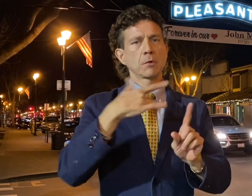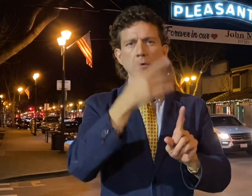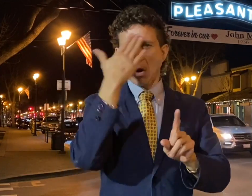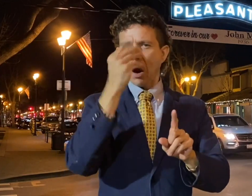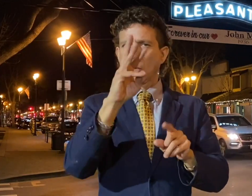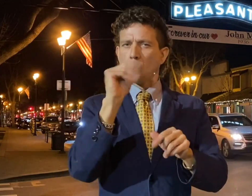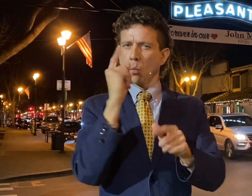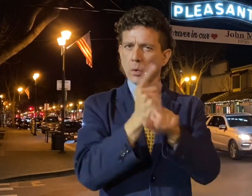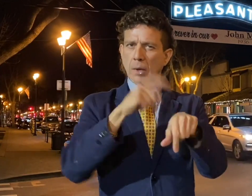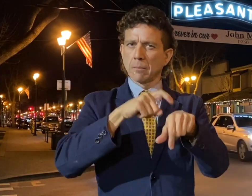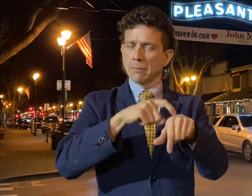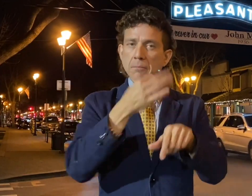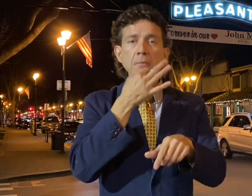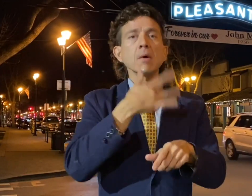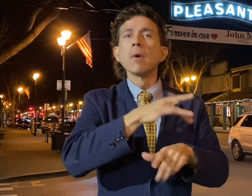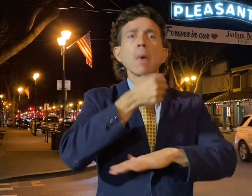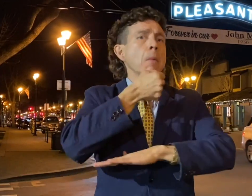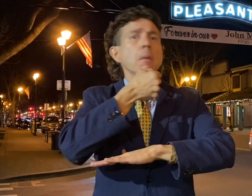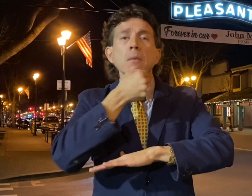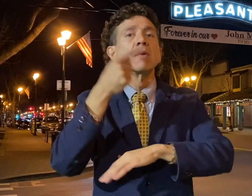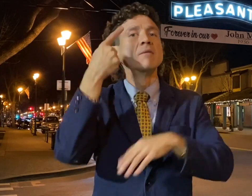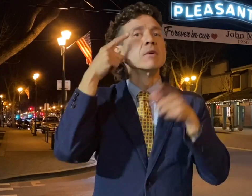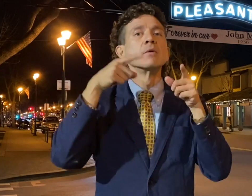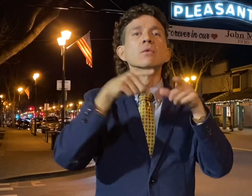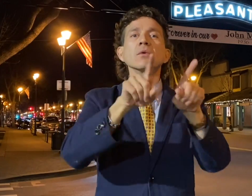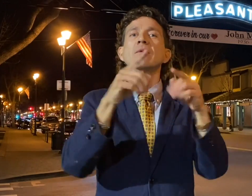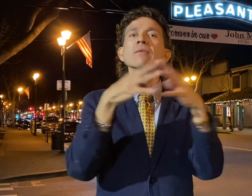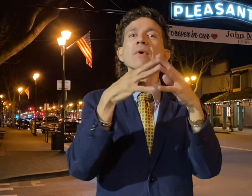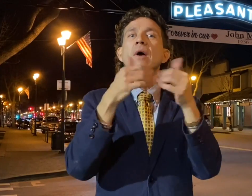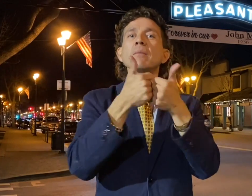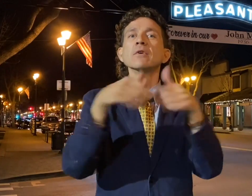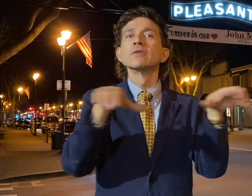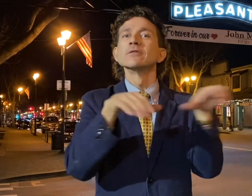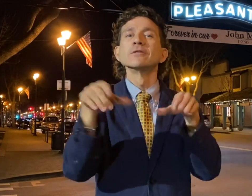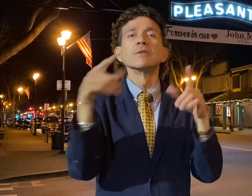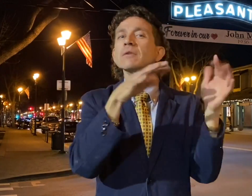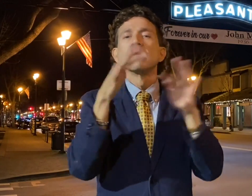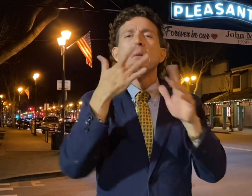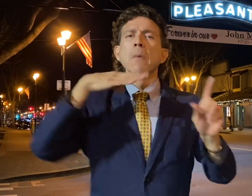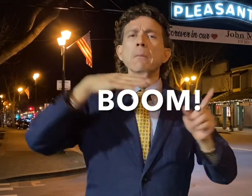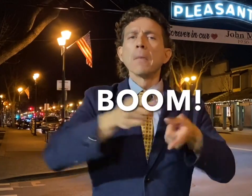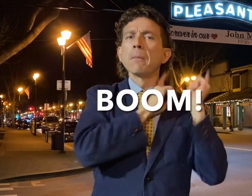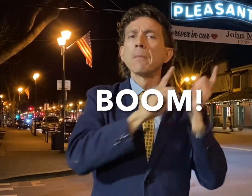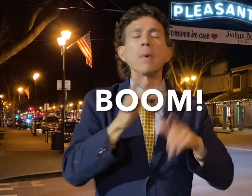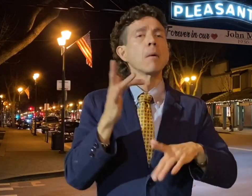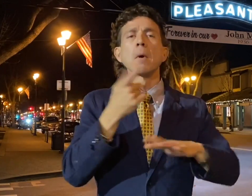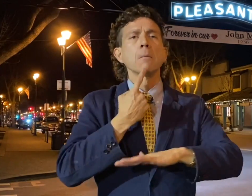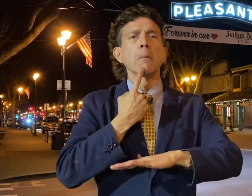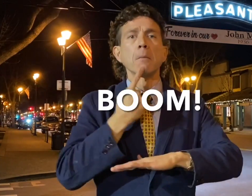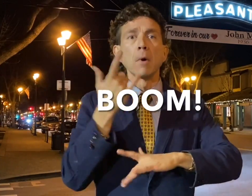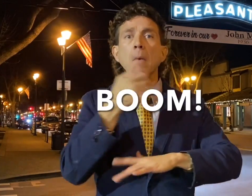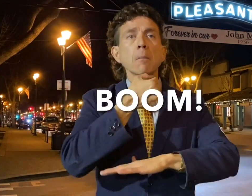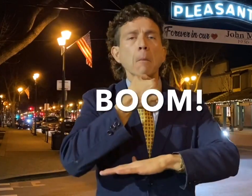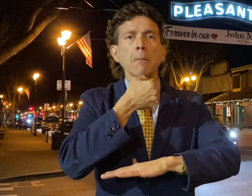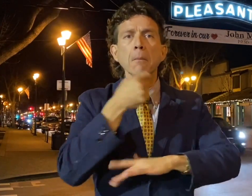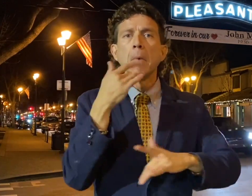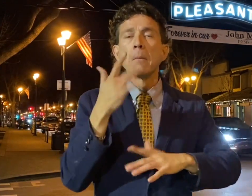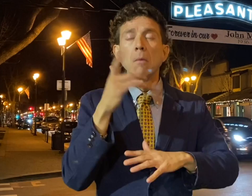widely used term was boom. During a football game, he would say boom as a way to describe a big hit so people could feel the intensity of the